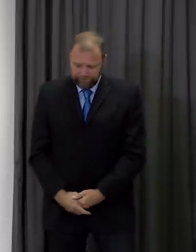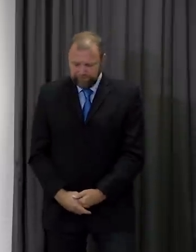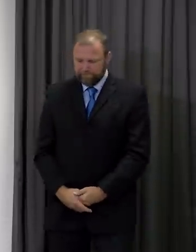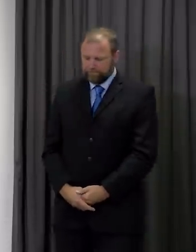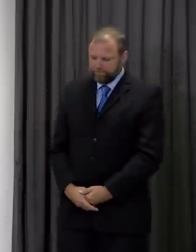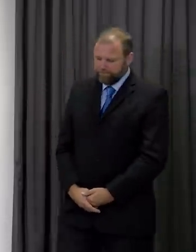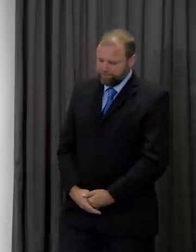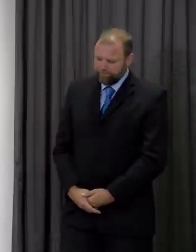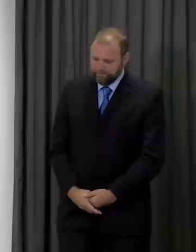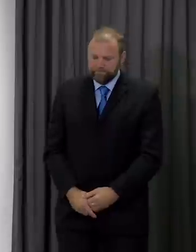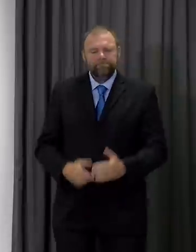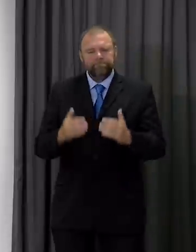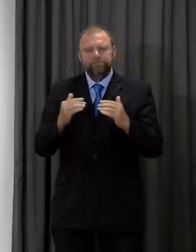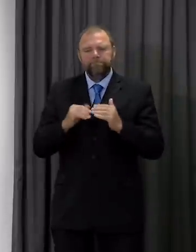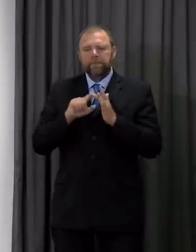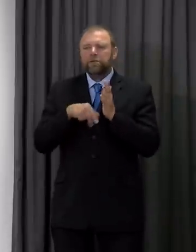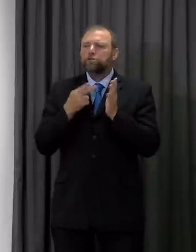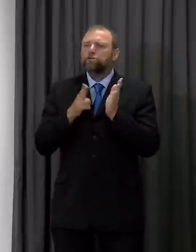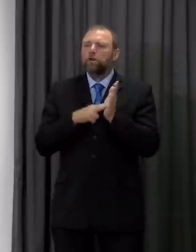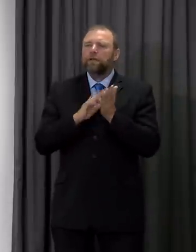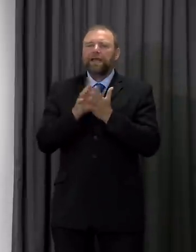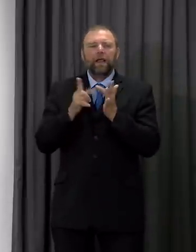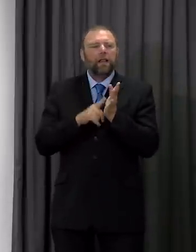I have now got Jonathan Hill from the South Wales Argus